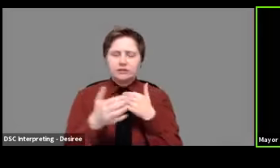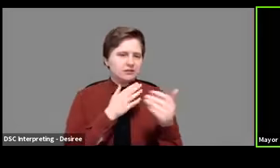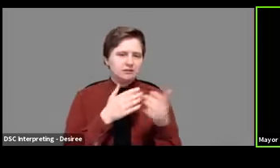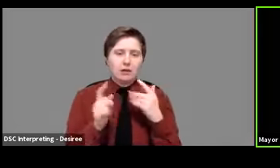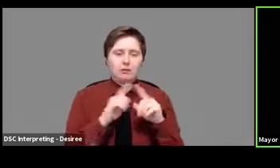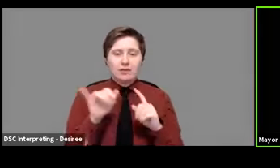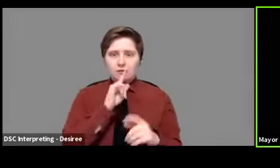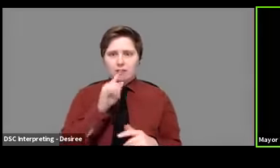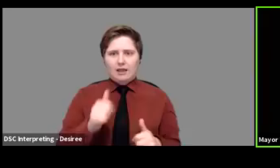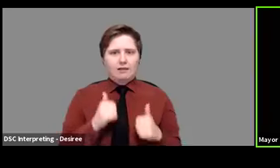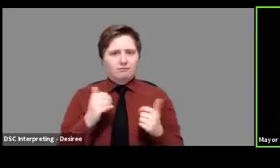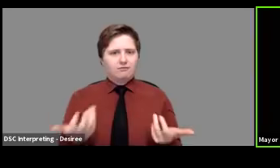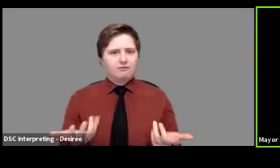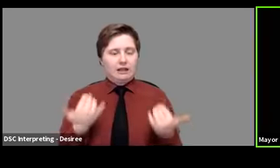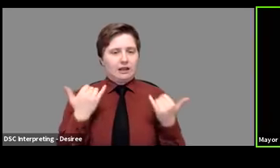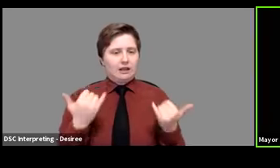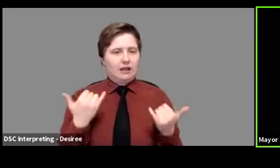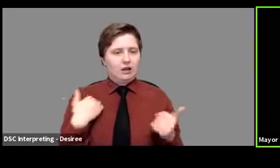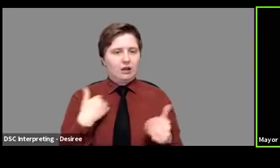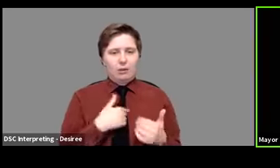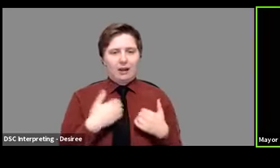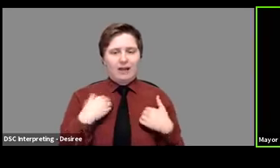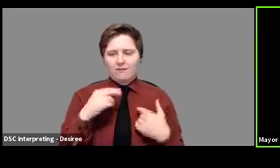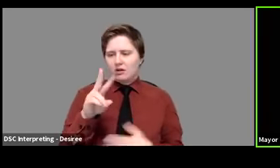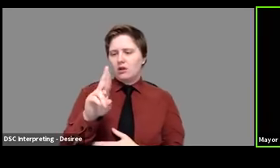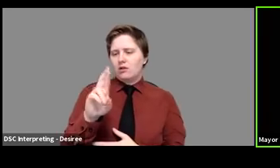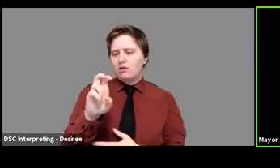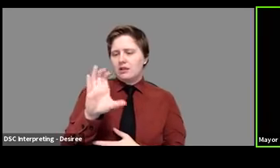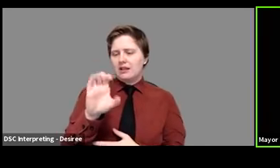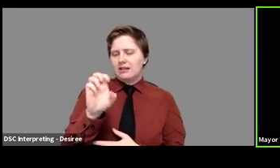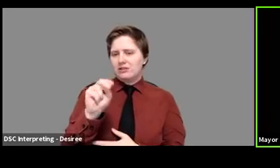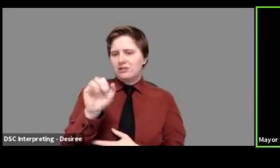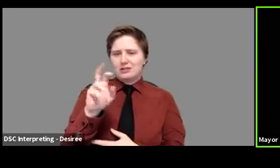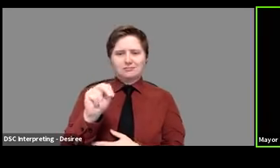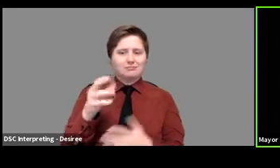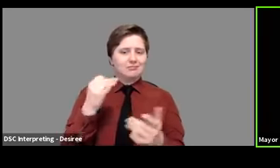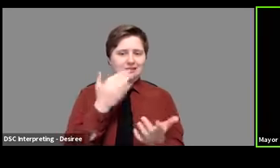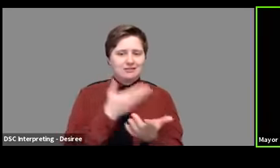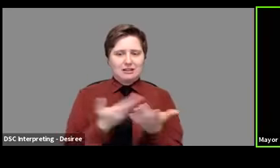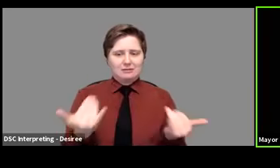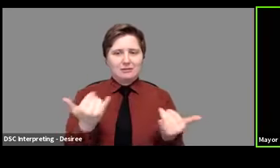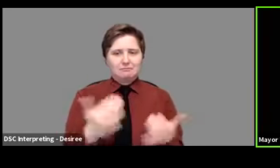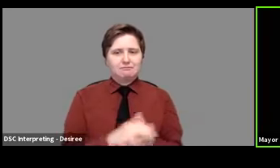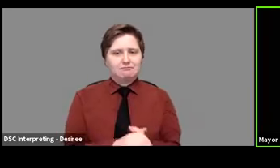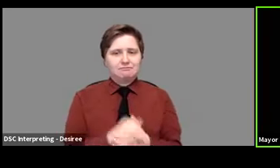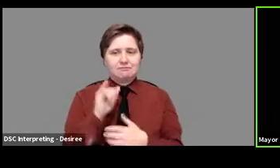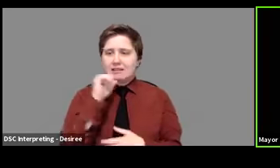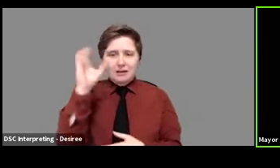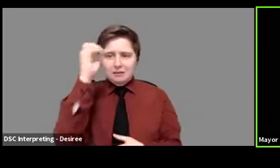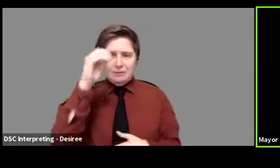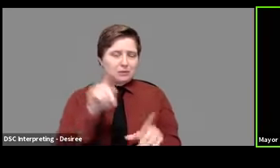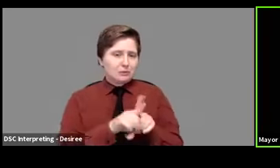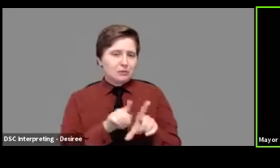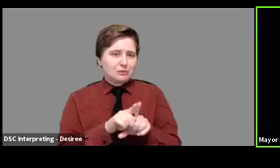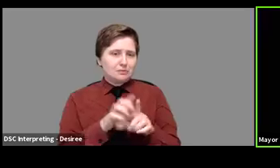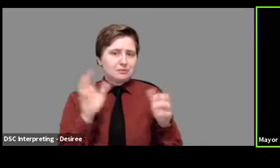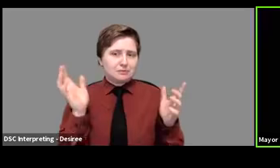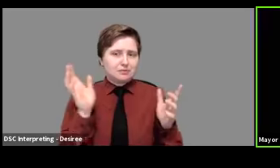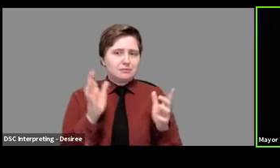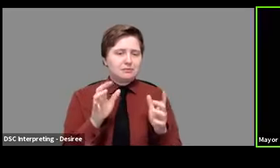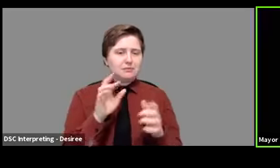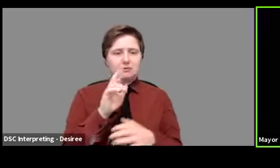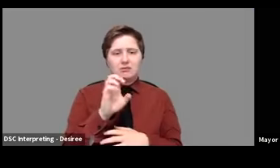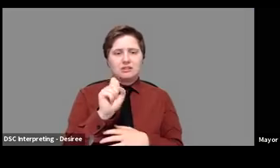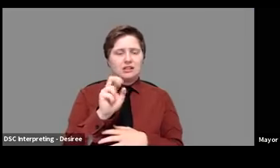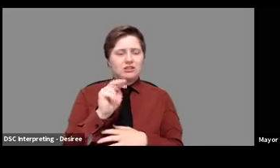but that's the reality. Now we're living in a recession. That's where we are. That's, that's not an opinion either, by the way. Um, recession